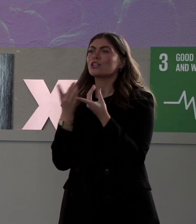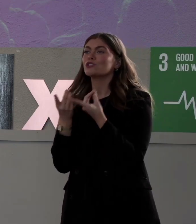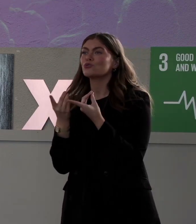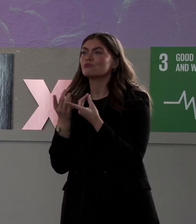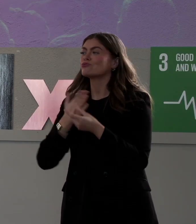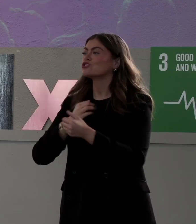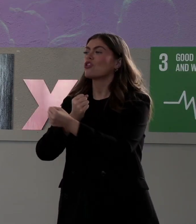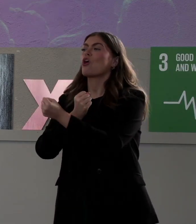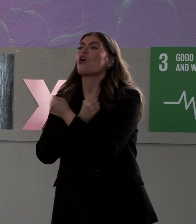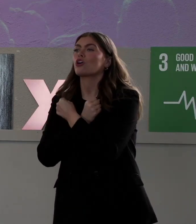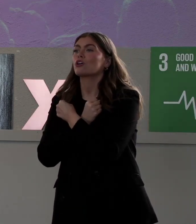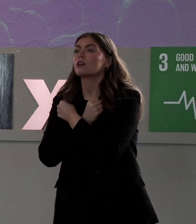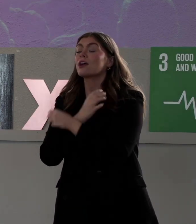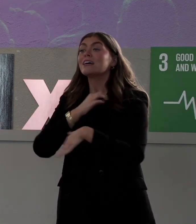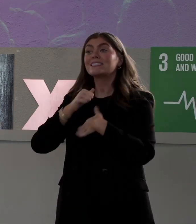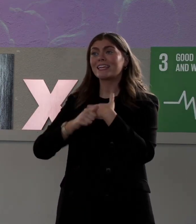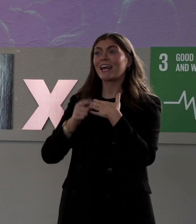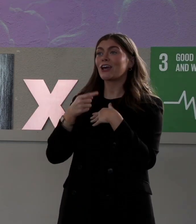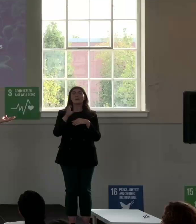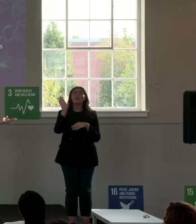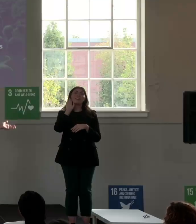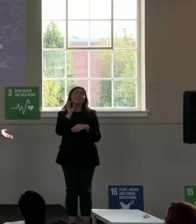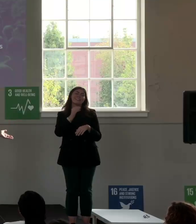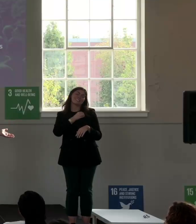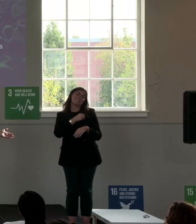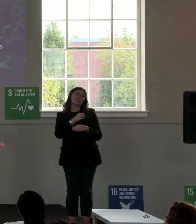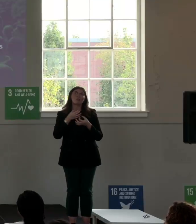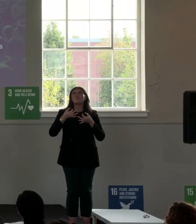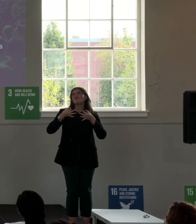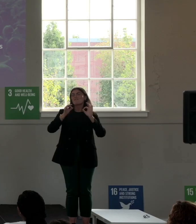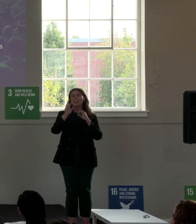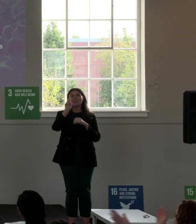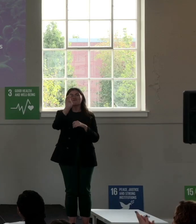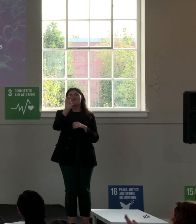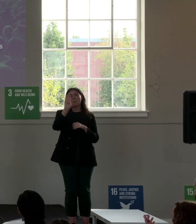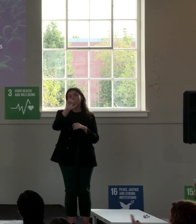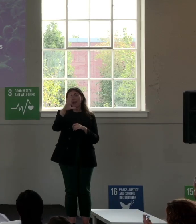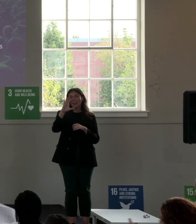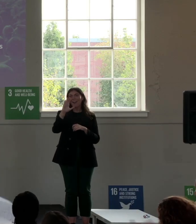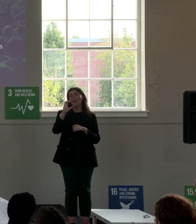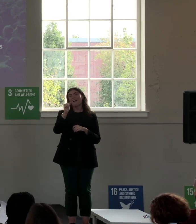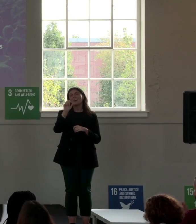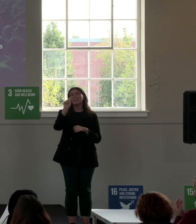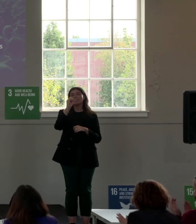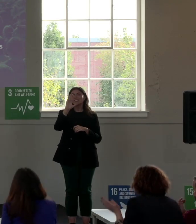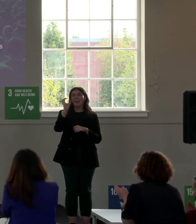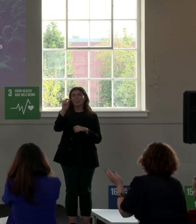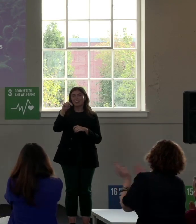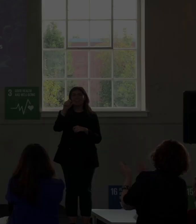Today you have been listening to the wonderful Rebecca Callum de Health. Thank you.